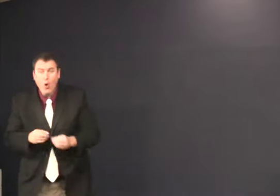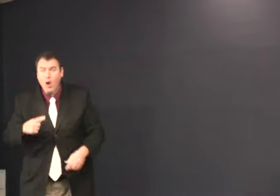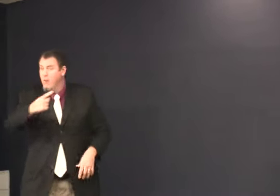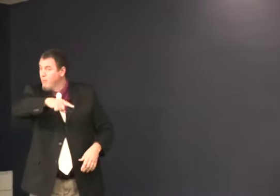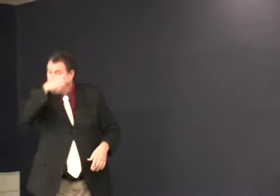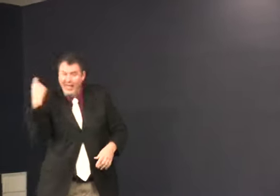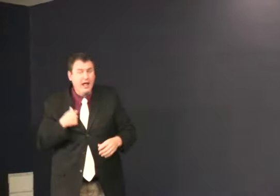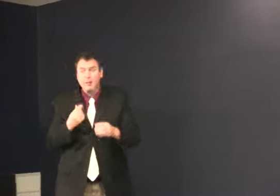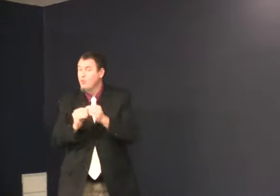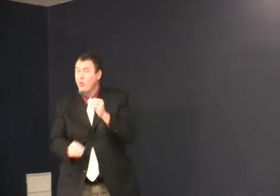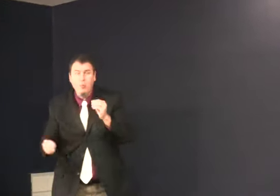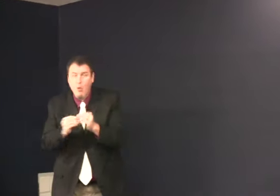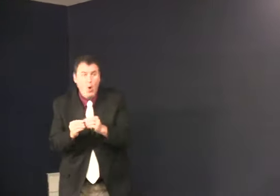white, black.